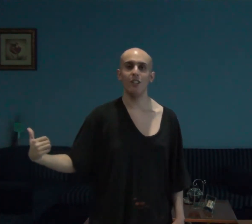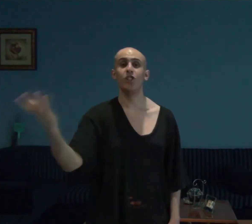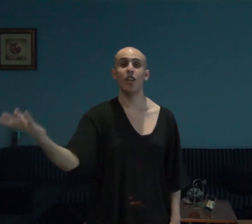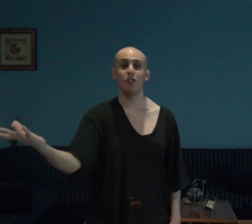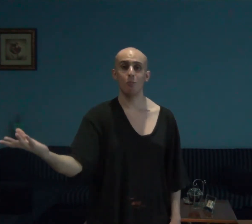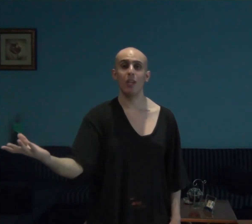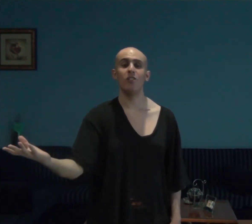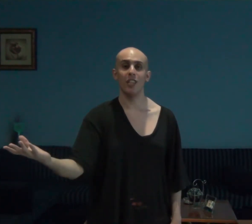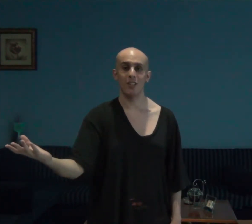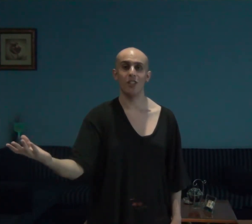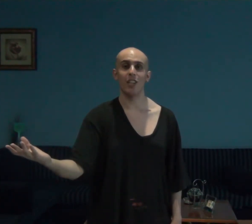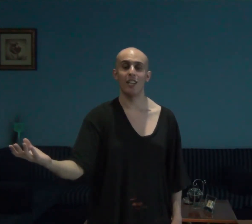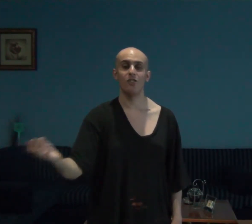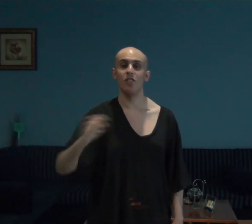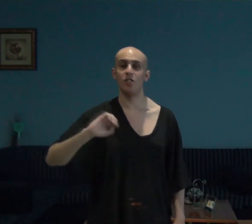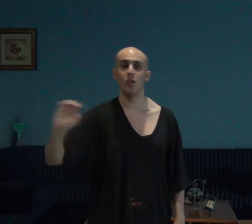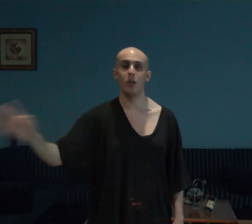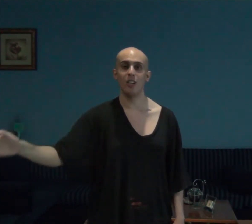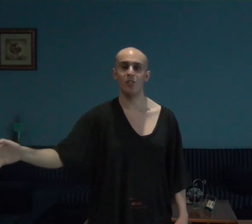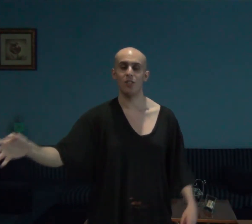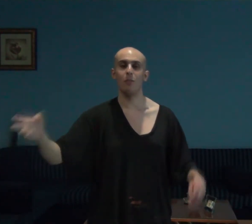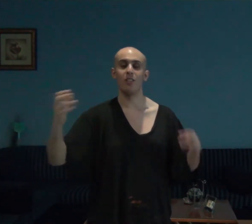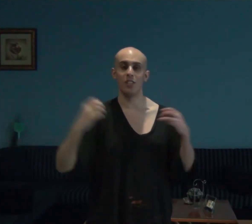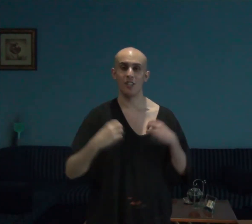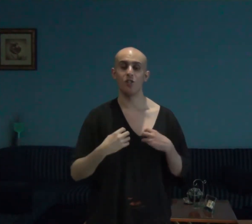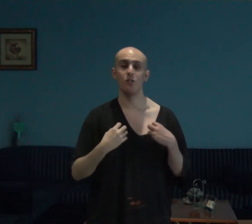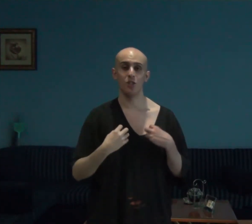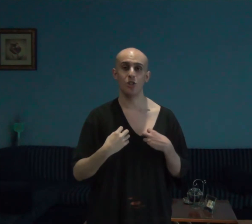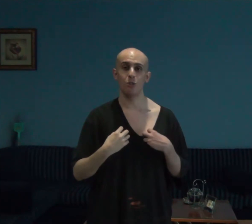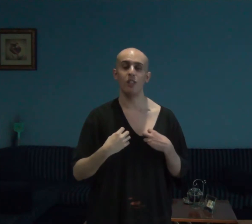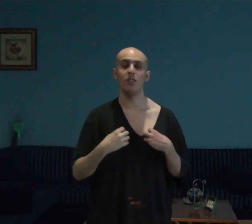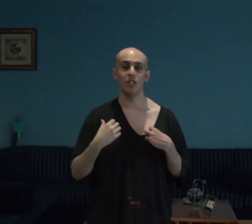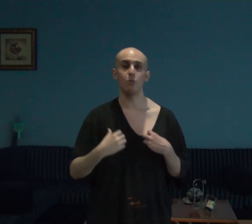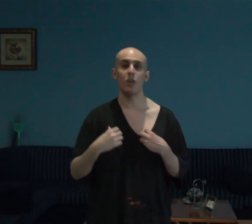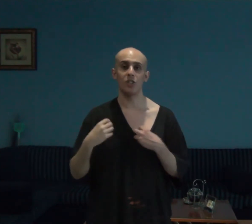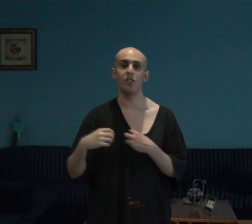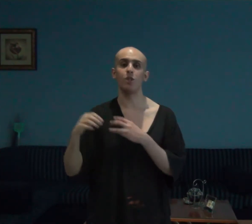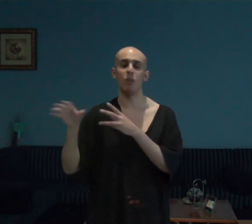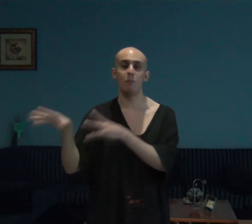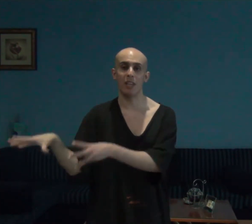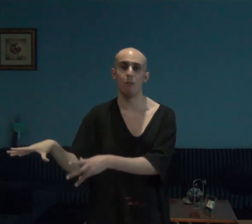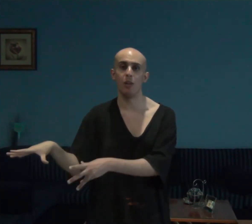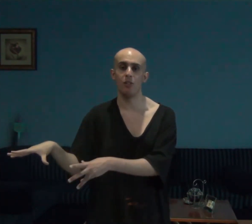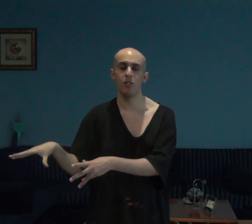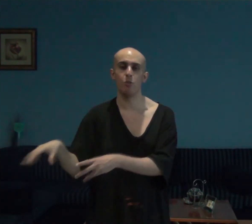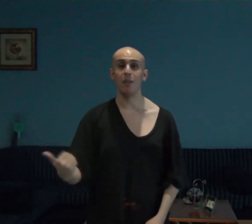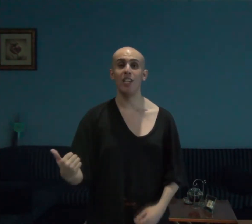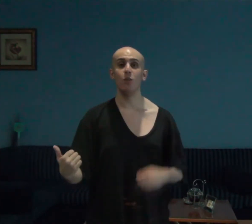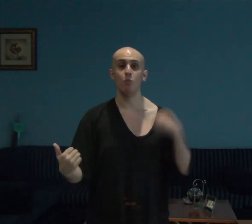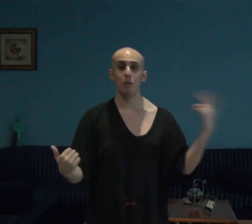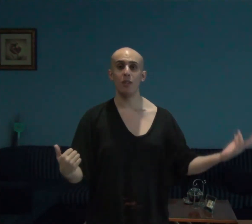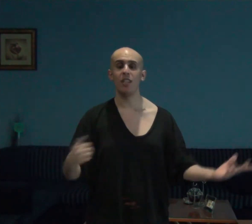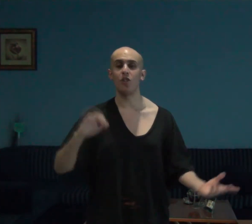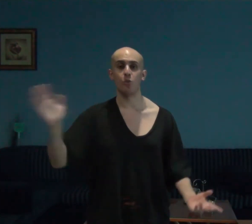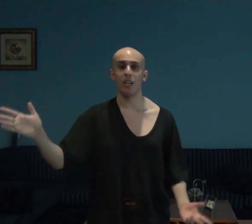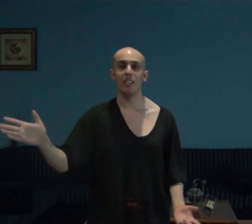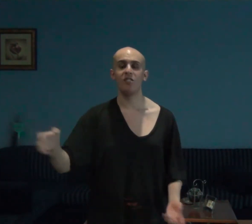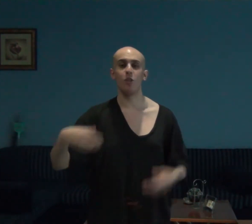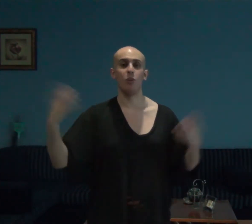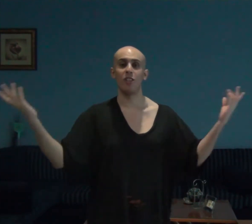chatterbait guys and gals is so awesome and yes yours truly does watch these webcam models men women and trannies and what